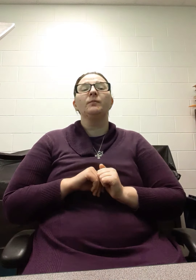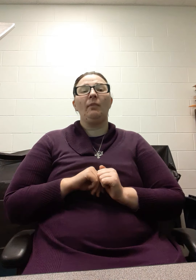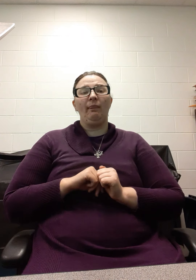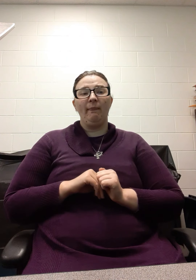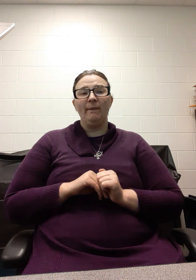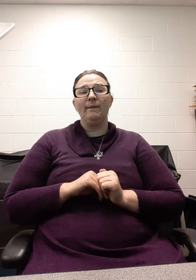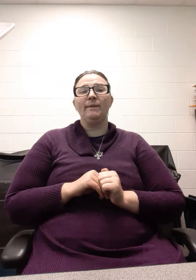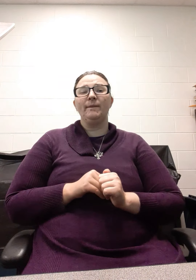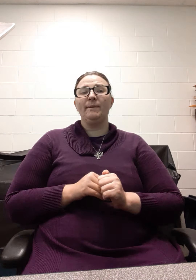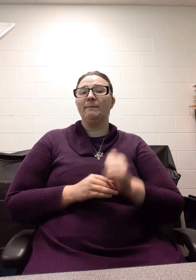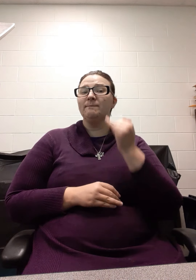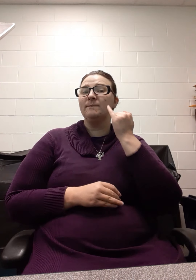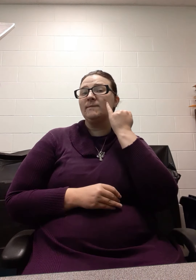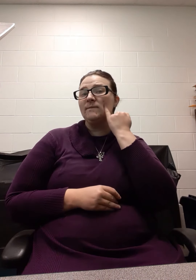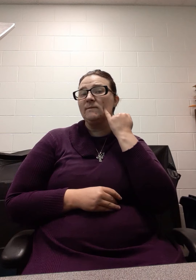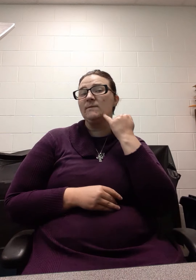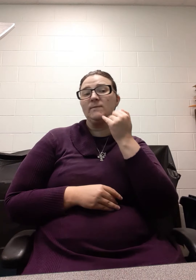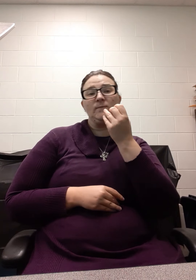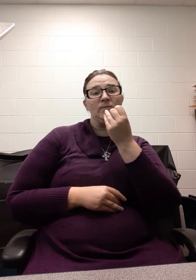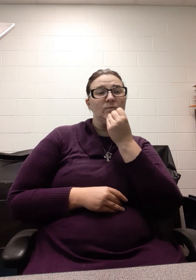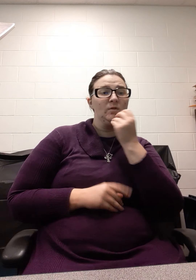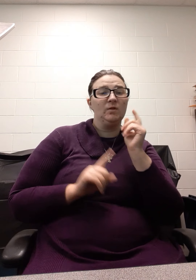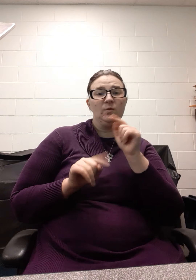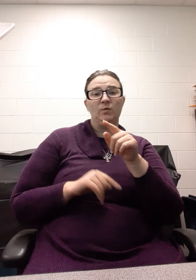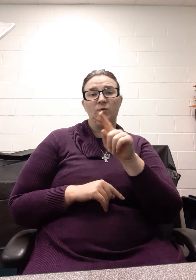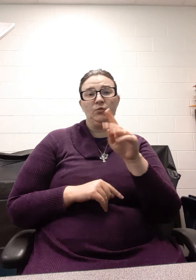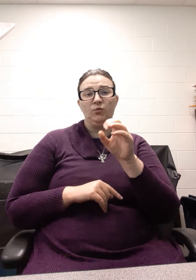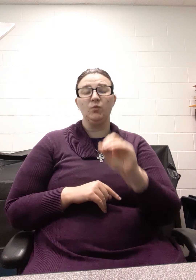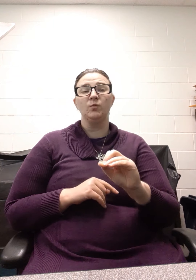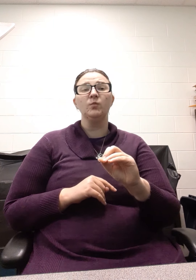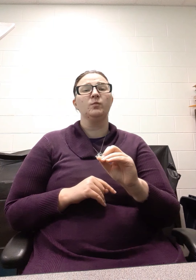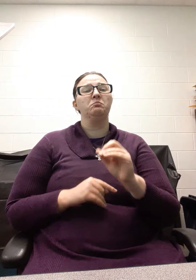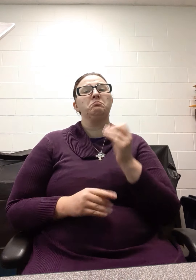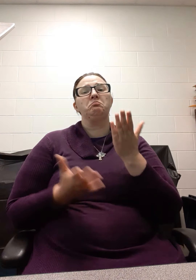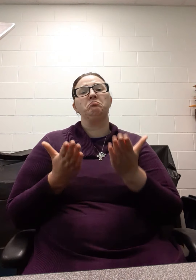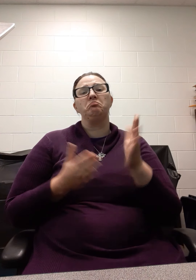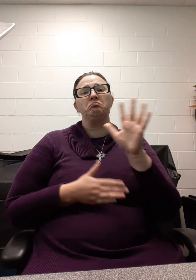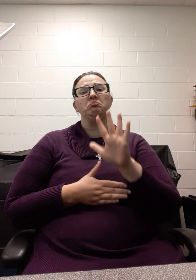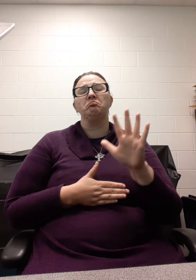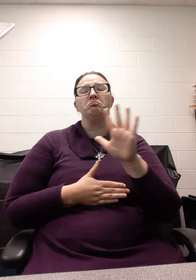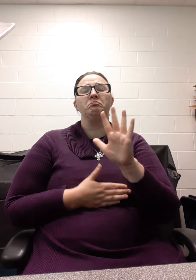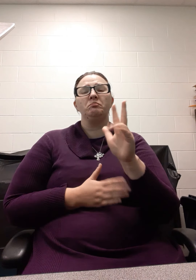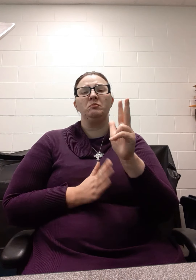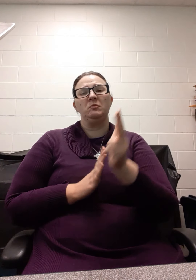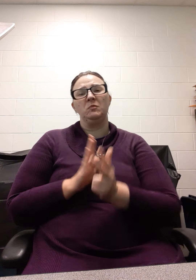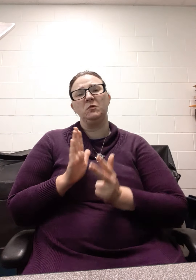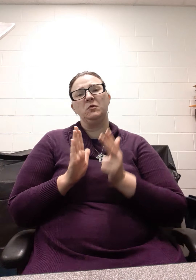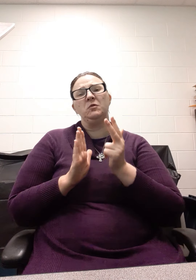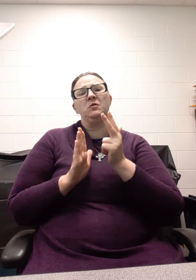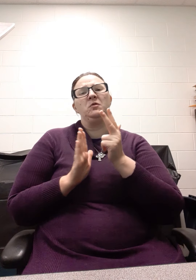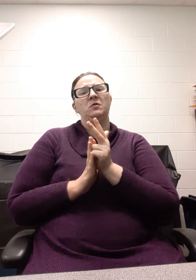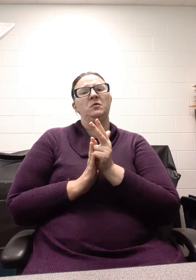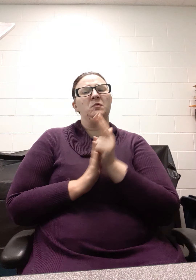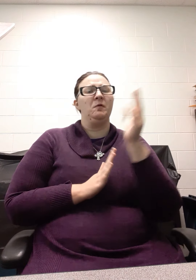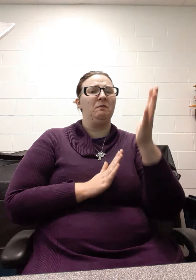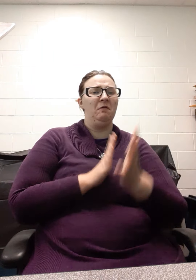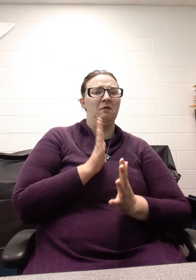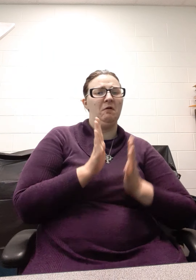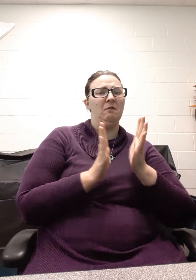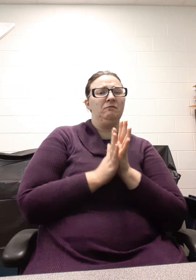they would have something to eat and if they would go to the zoo, it probably takes a good three, four, five hours to go through the whole Ark Encounter as it is